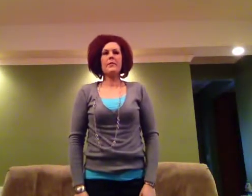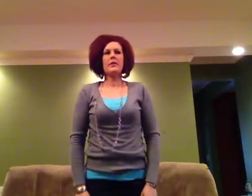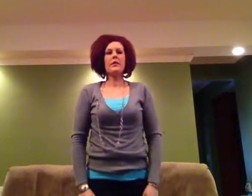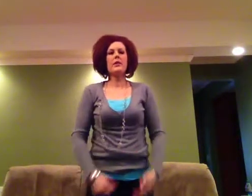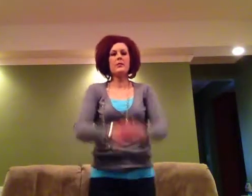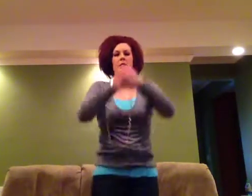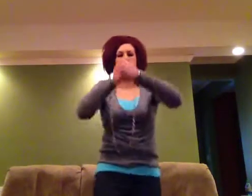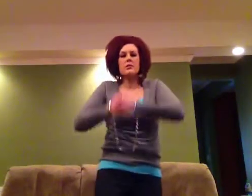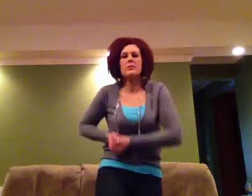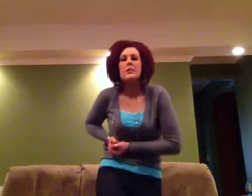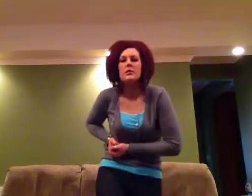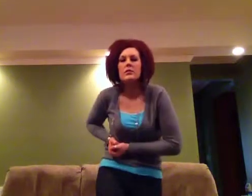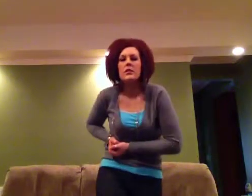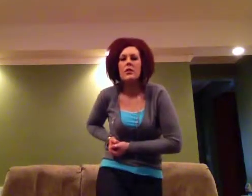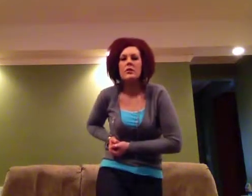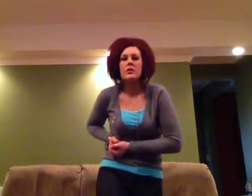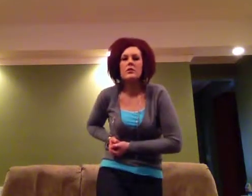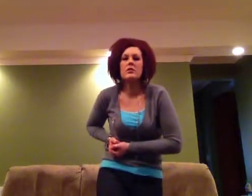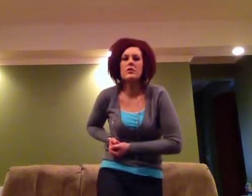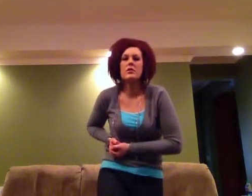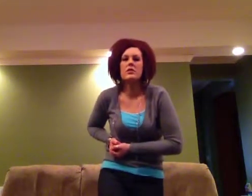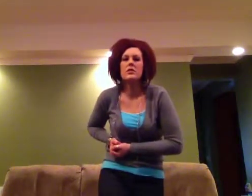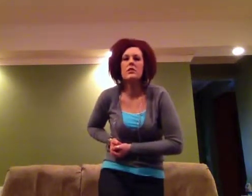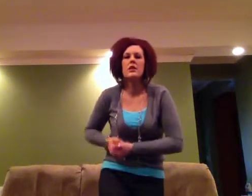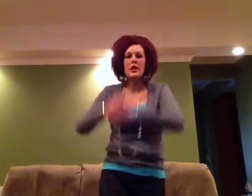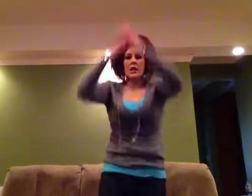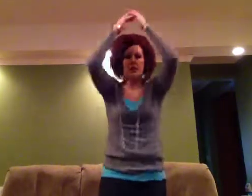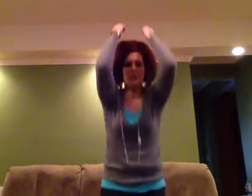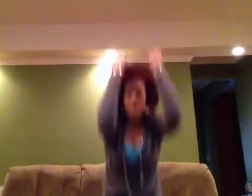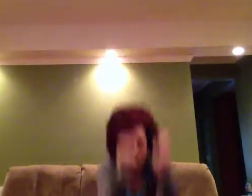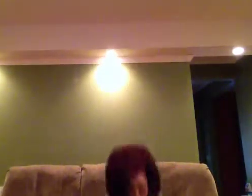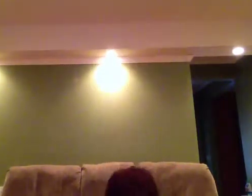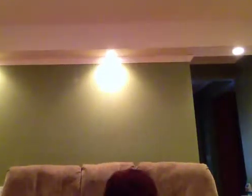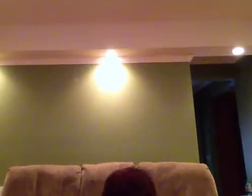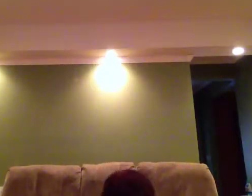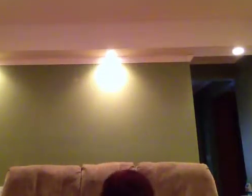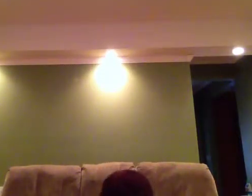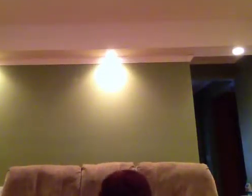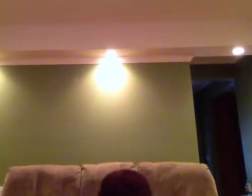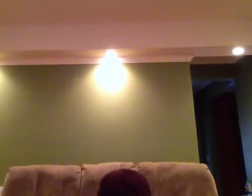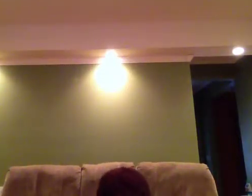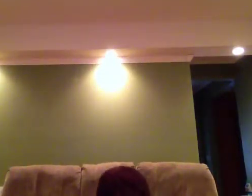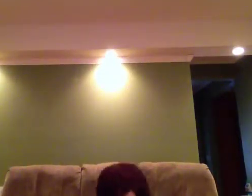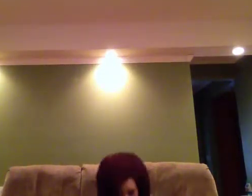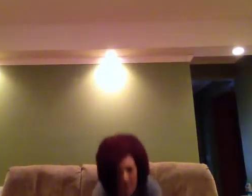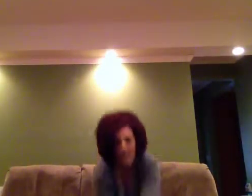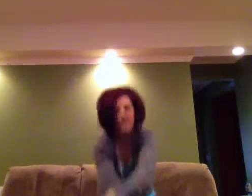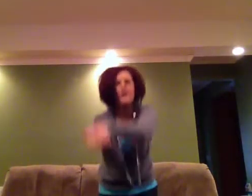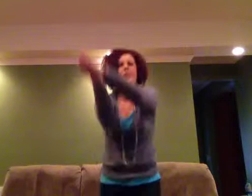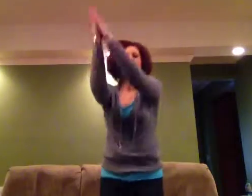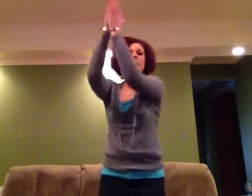He was a piercer of transgressions, he was crushed through our sins. And